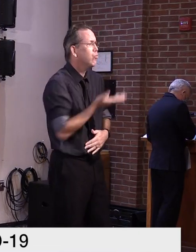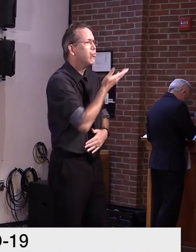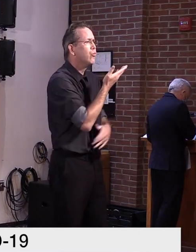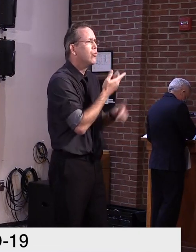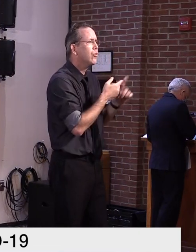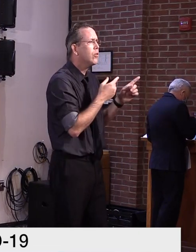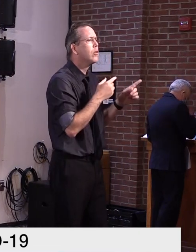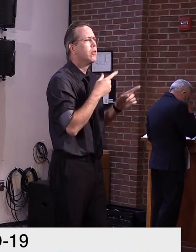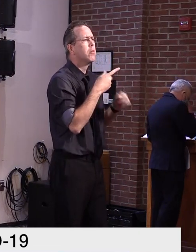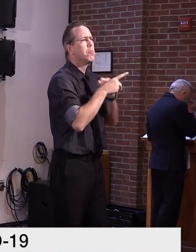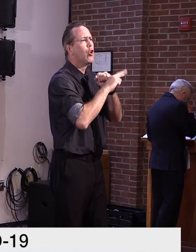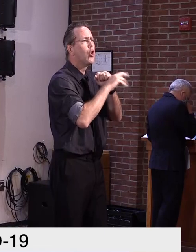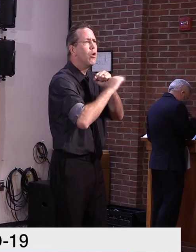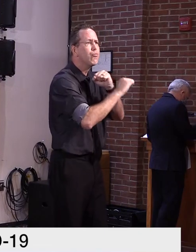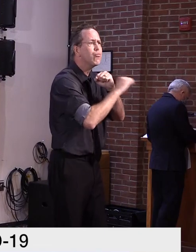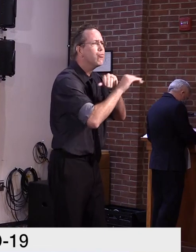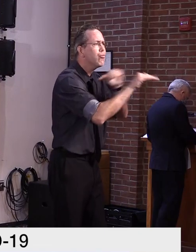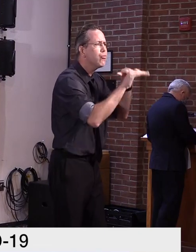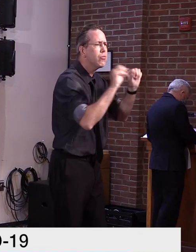Professional Development.